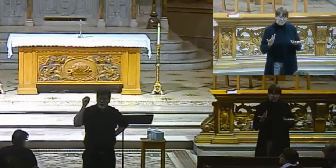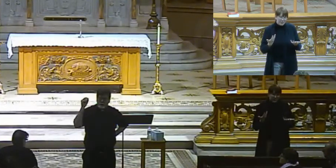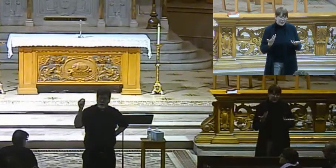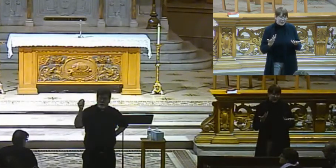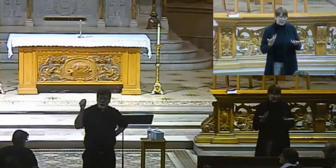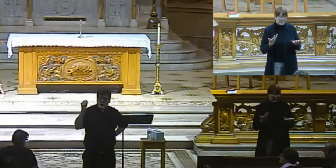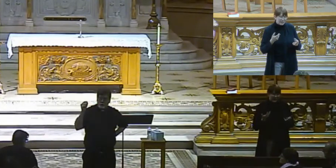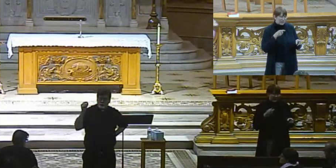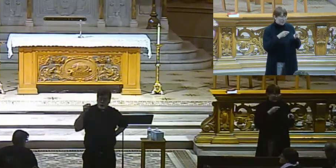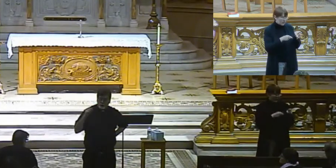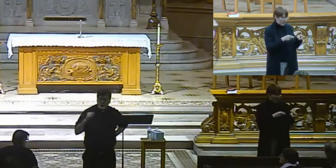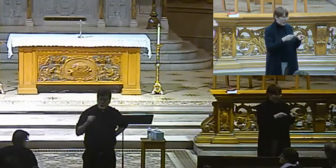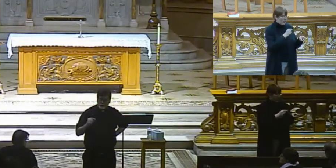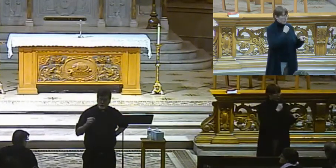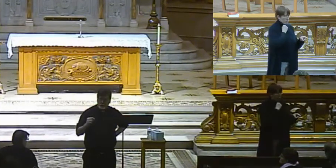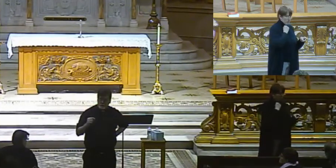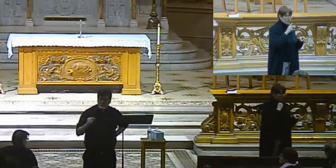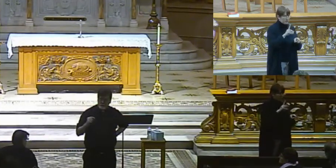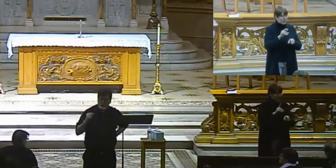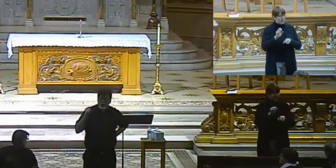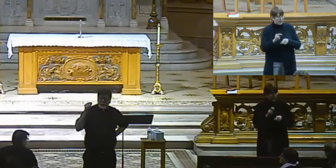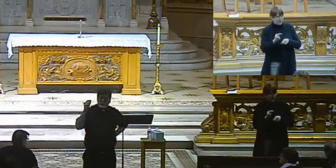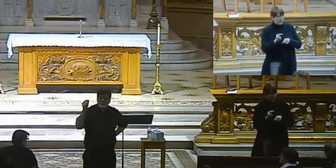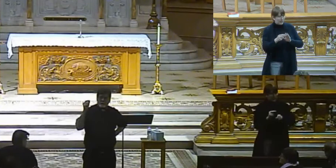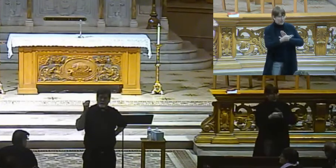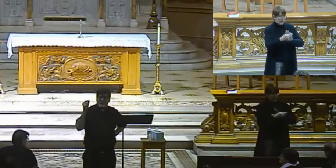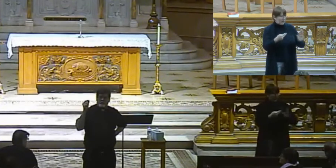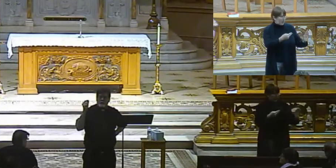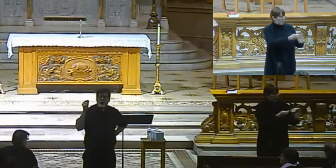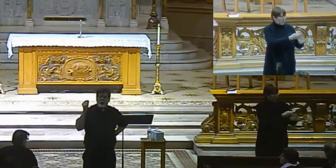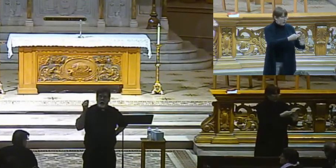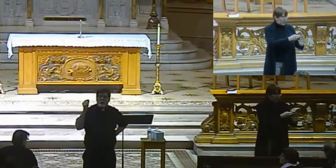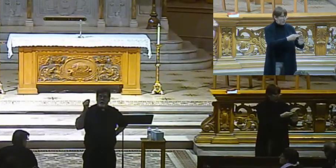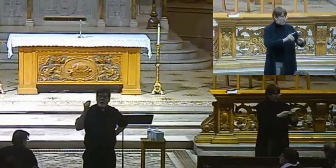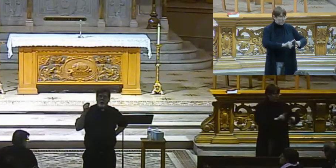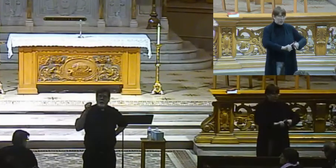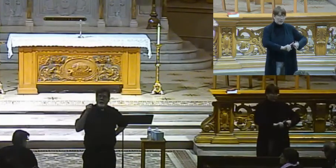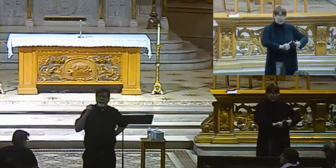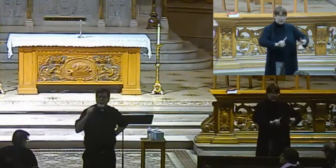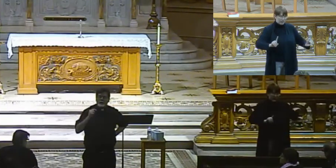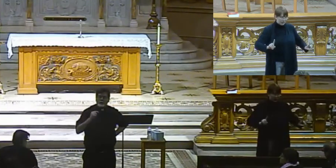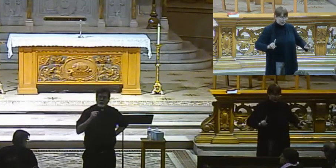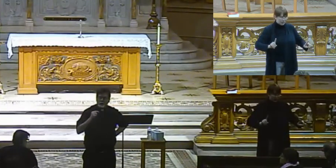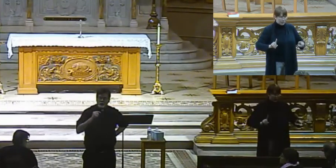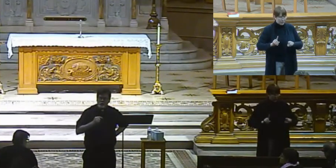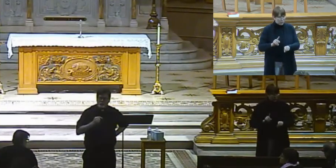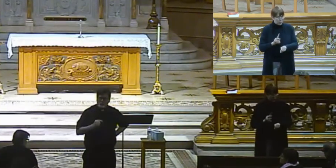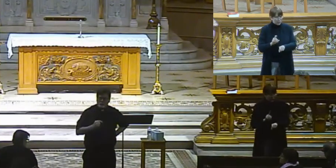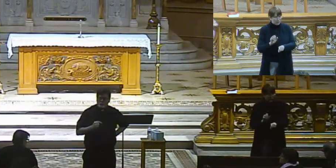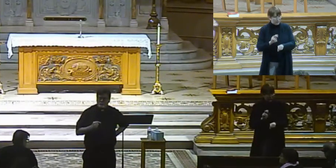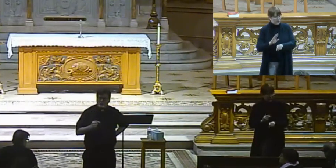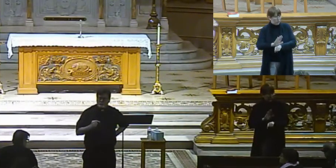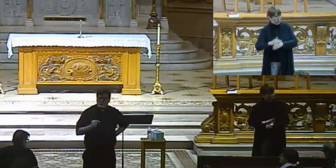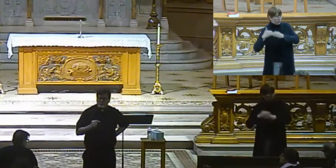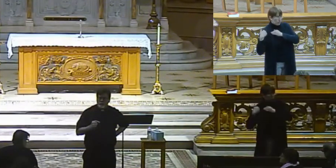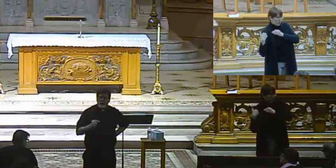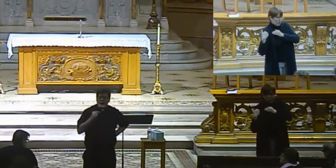difference in the ordination of deacons, all right? In terms of what a deacon can do,